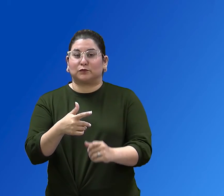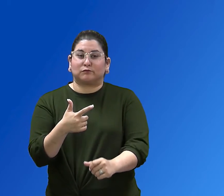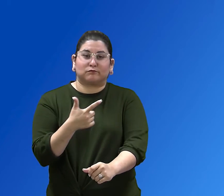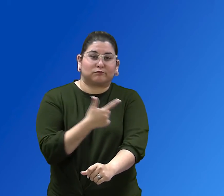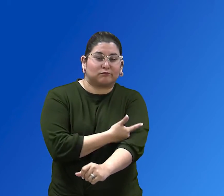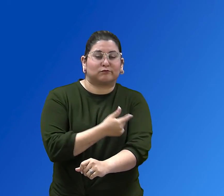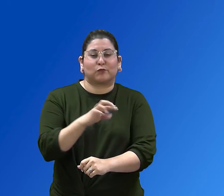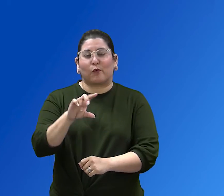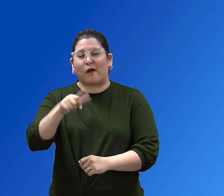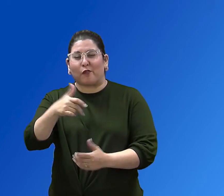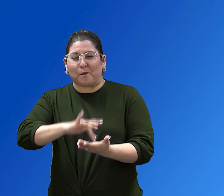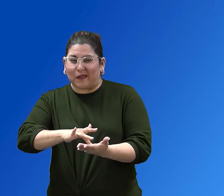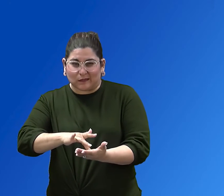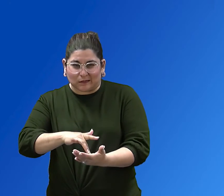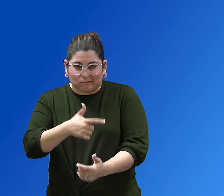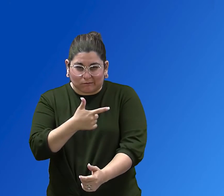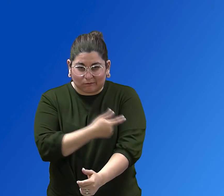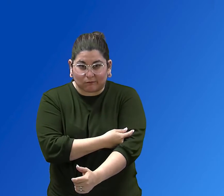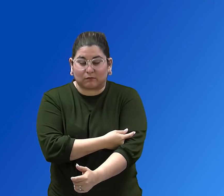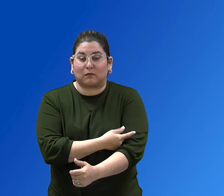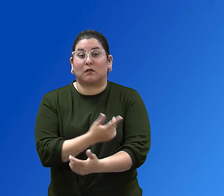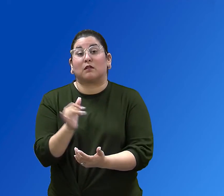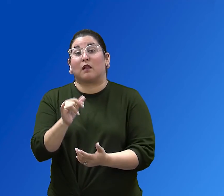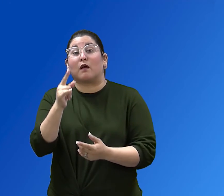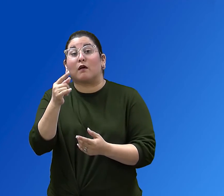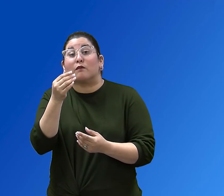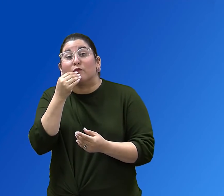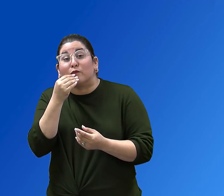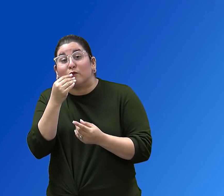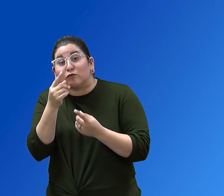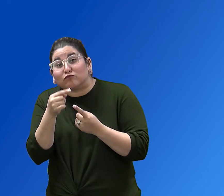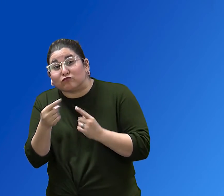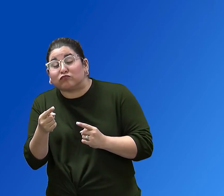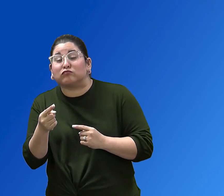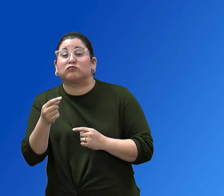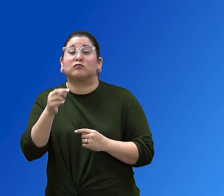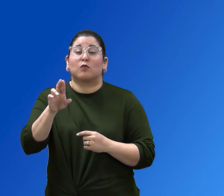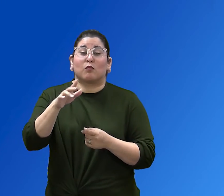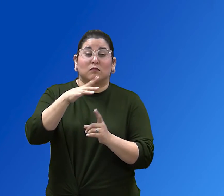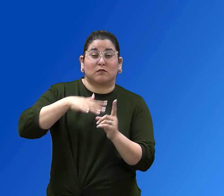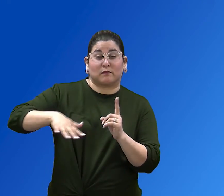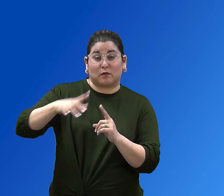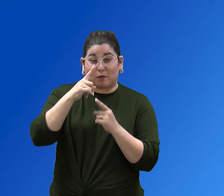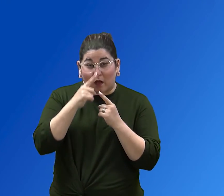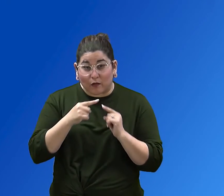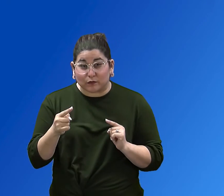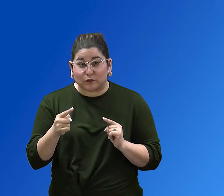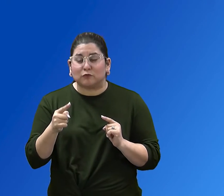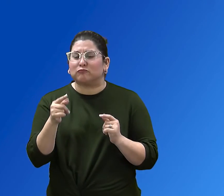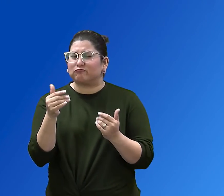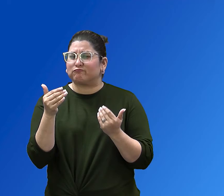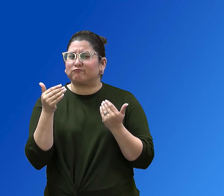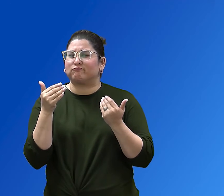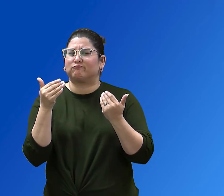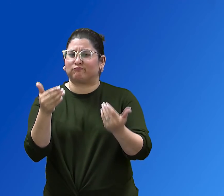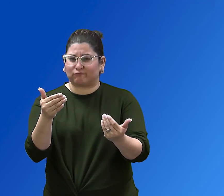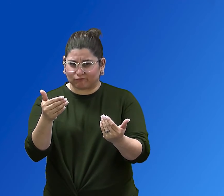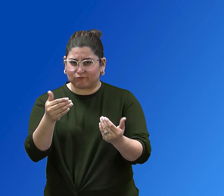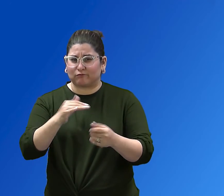injectable medications like food or environmental allergies get the COVID